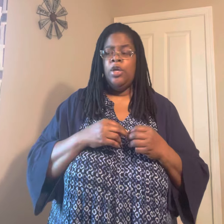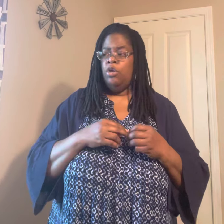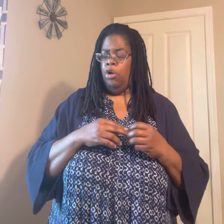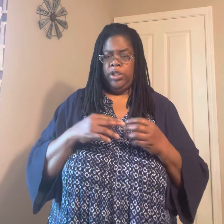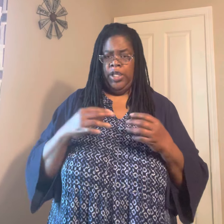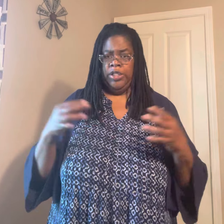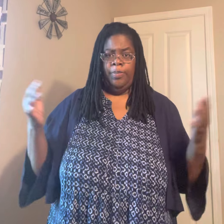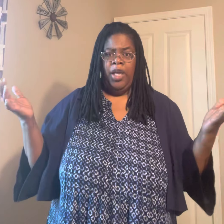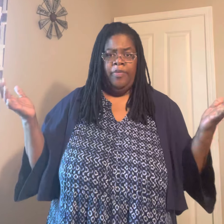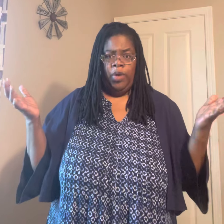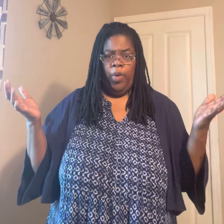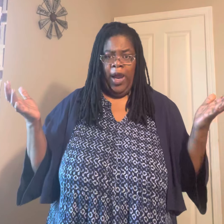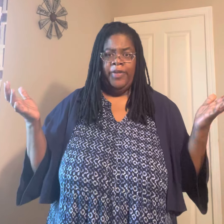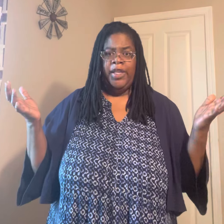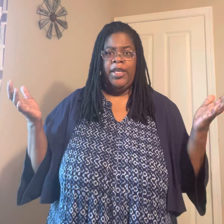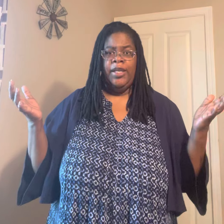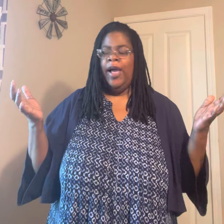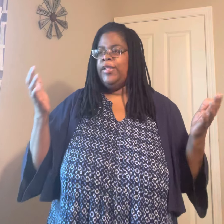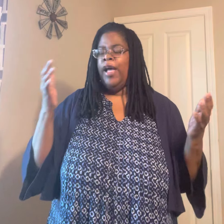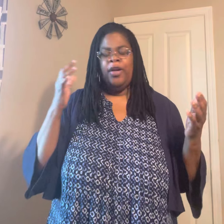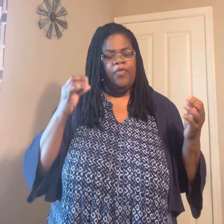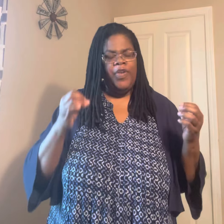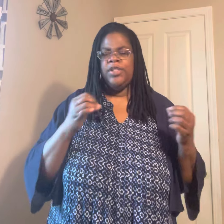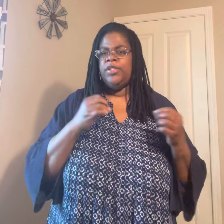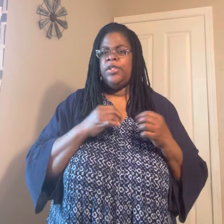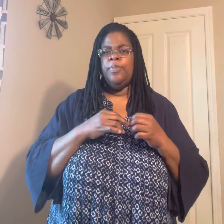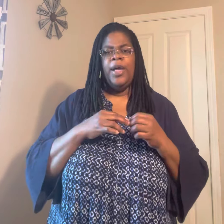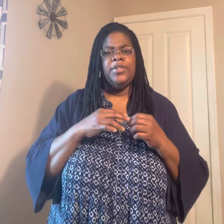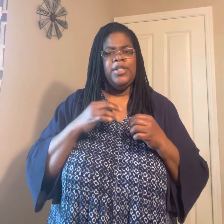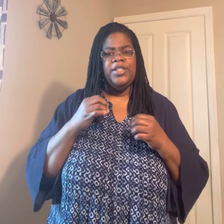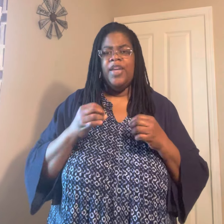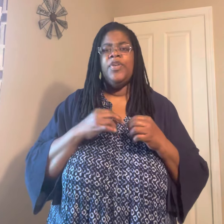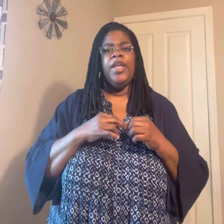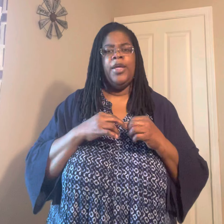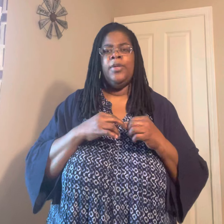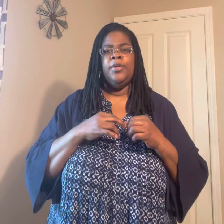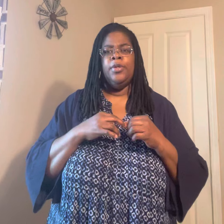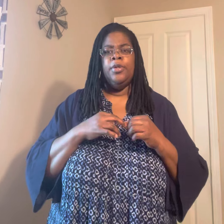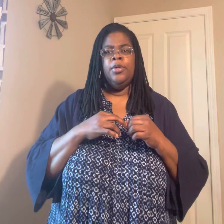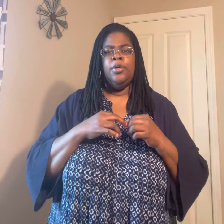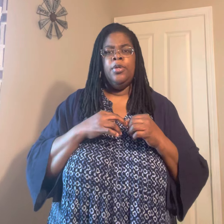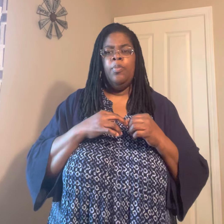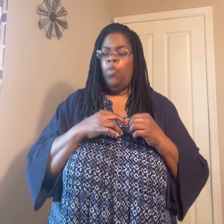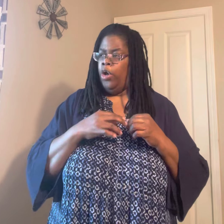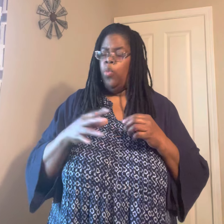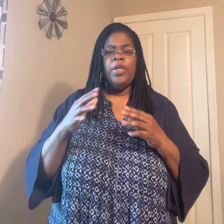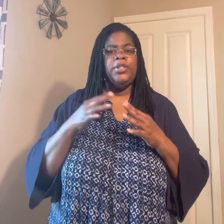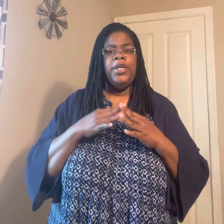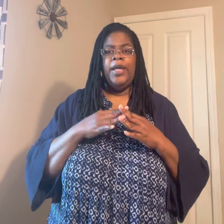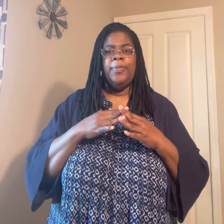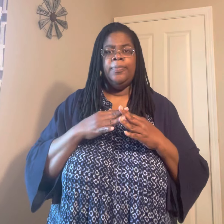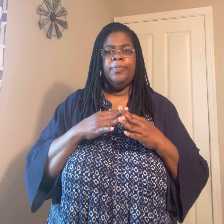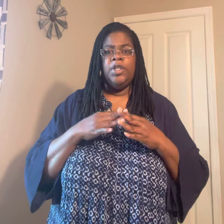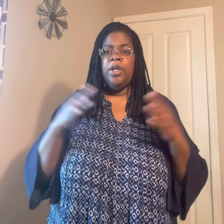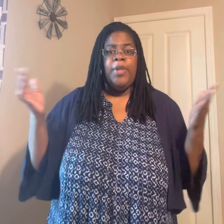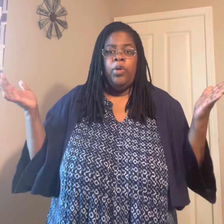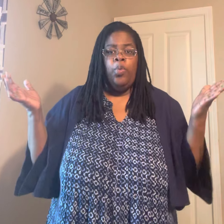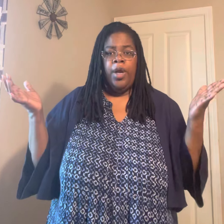Or sins I'm not even aware I did. I confess my sins every day. More than once a day. Because I'm not aware